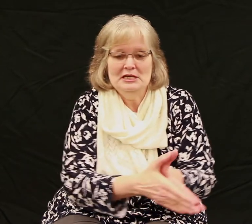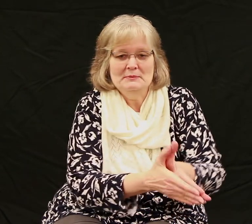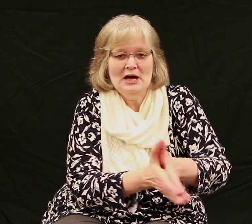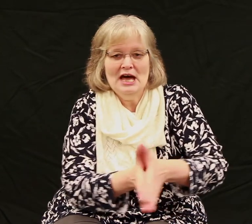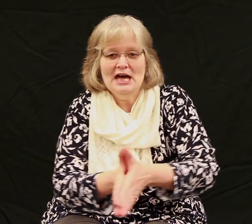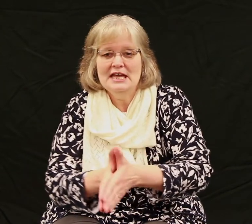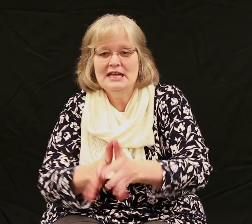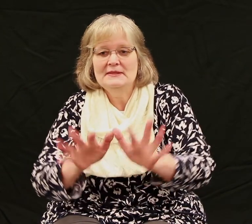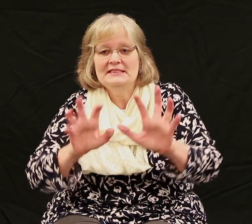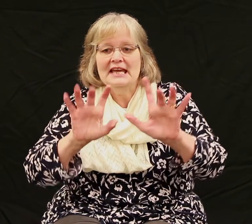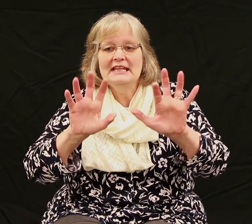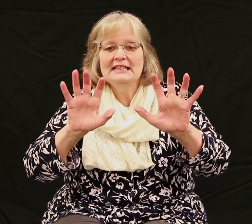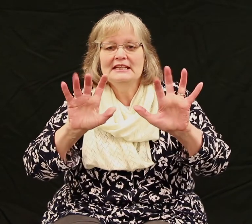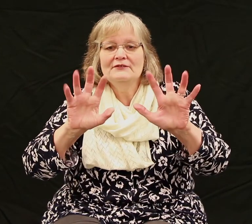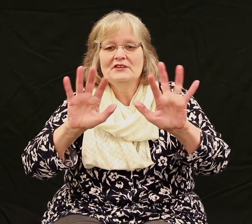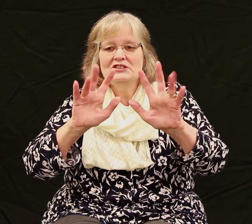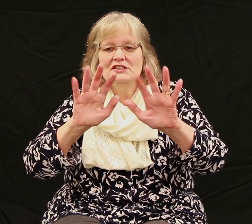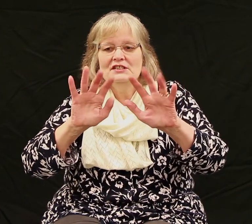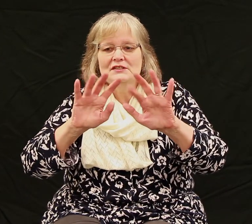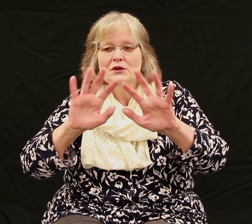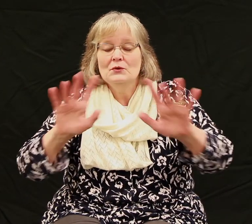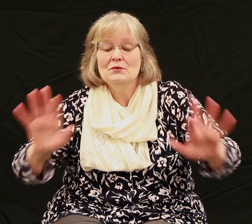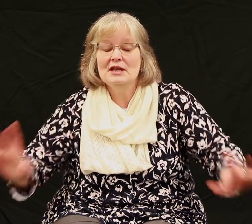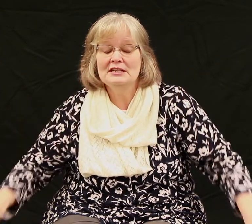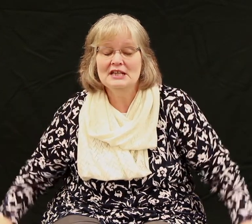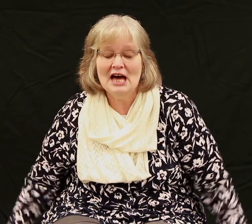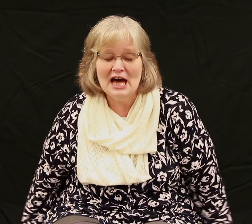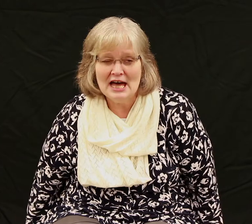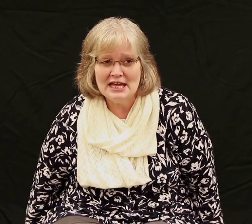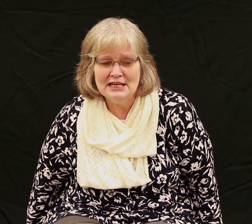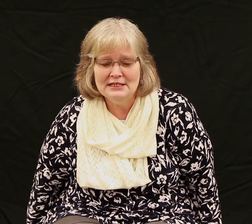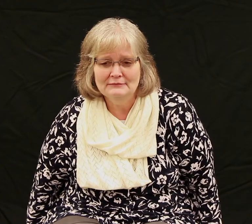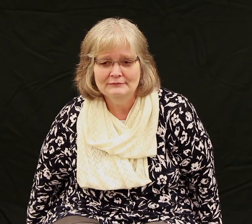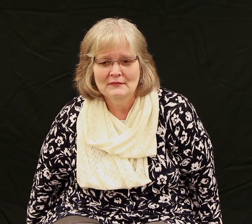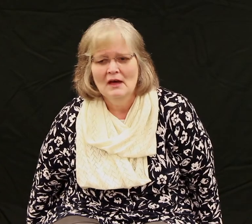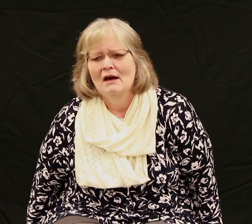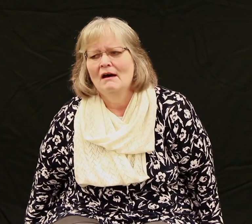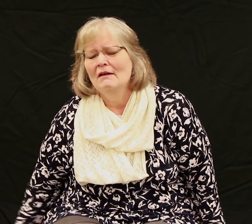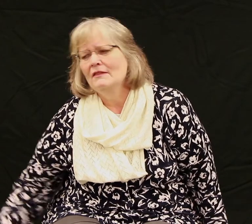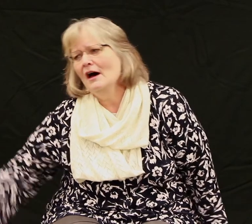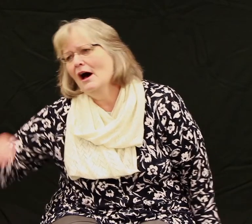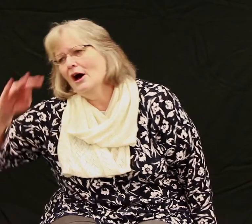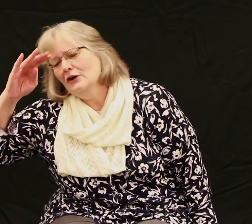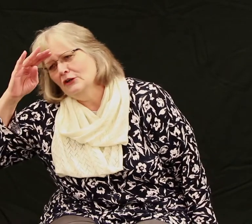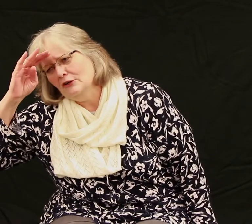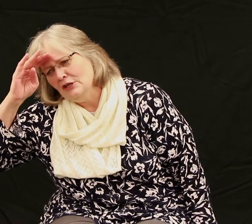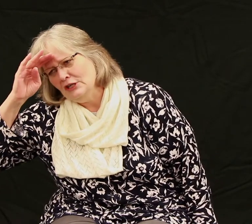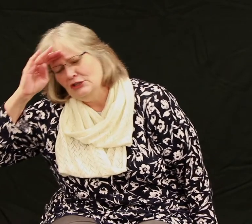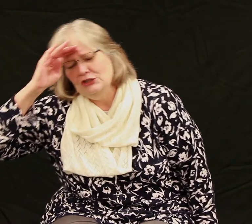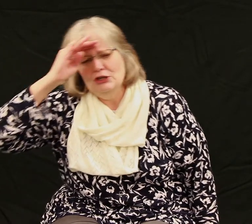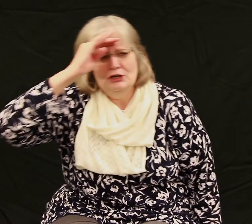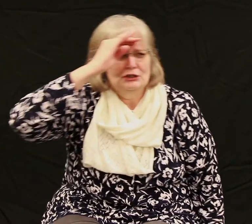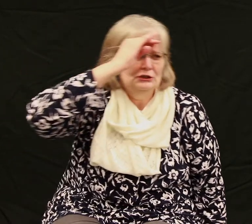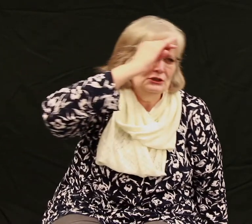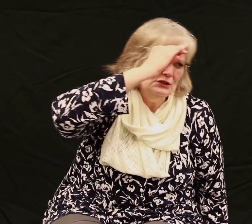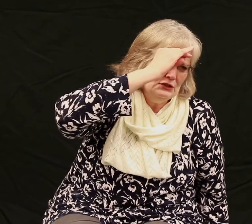by and the ten little fishies run and hide. The hungry shark looks